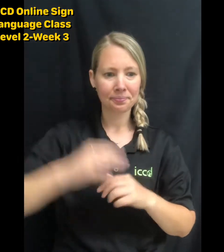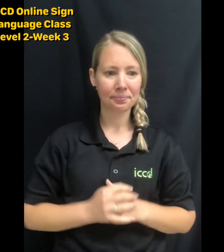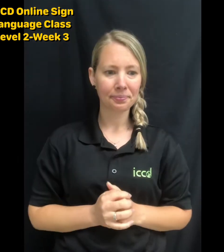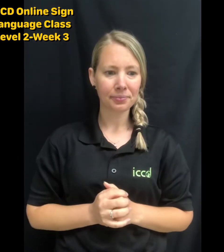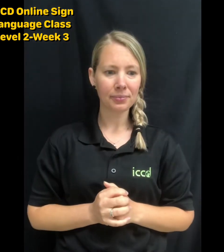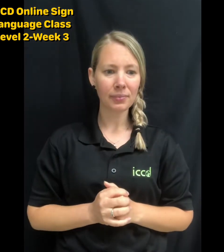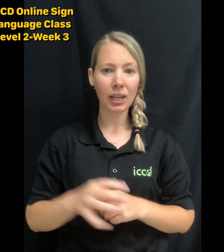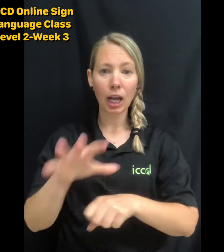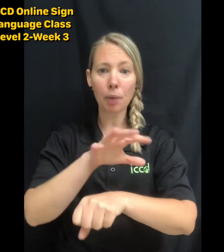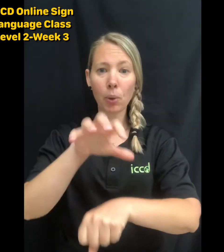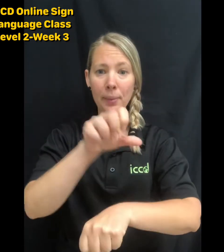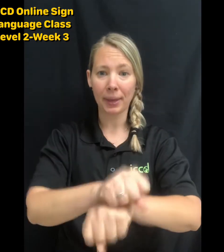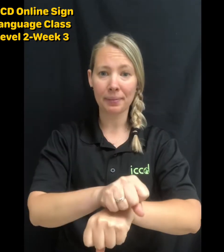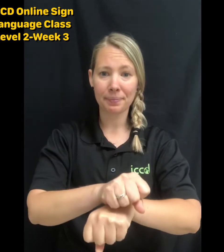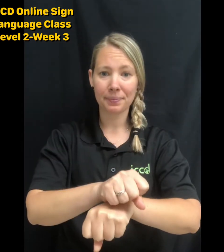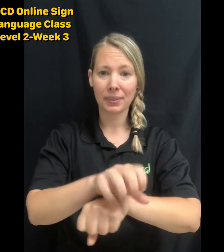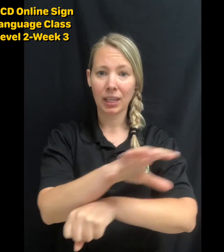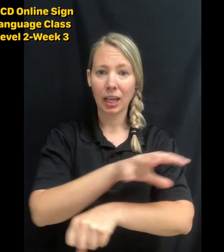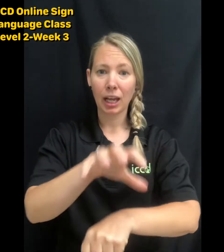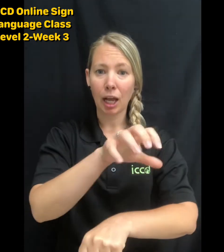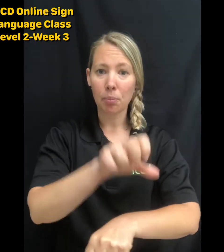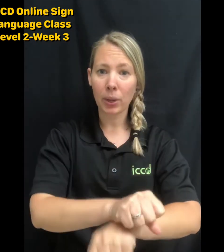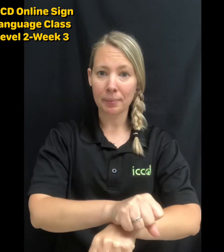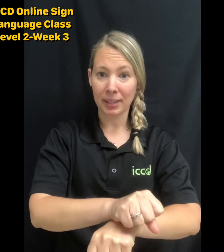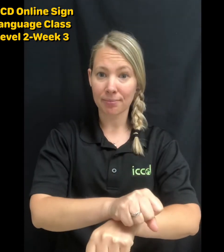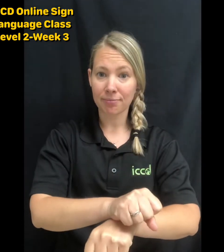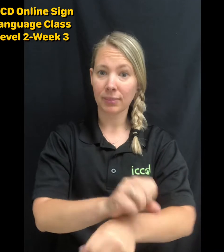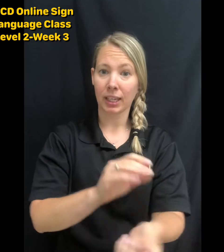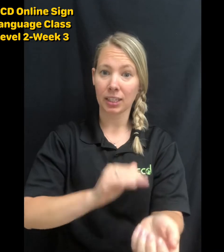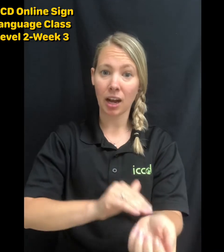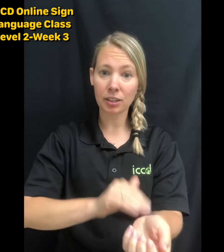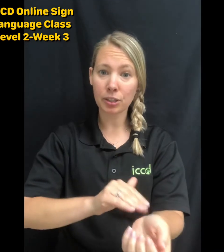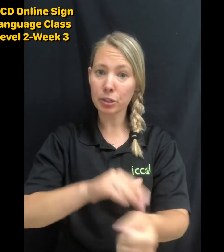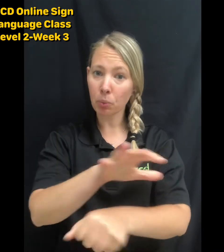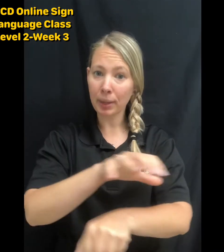Fever. Appointment. Appointment. Appointment. Like a doctor's appointment. appointment.